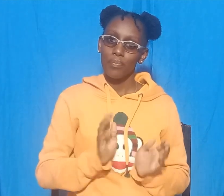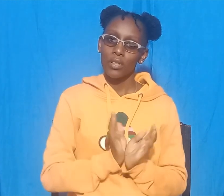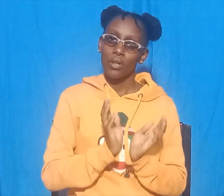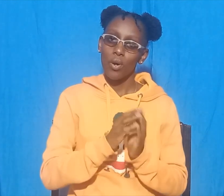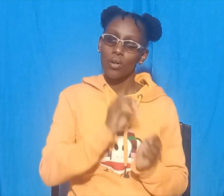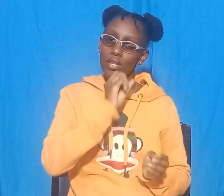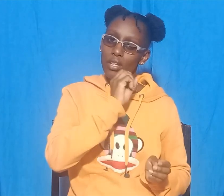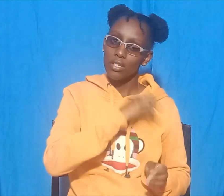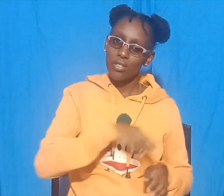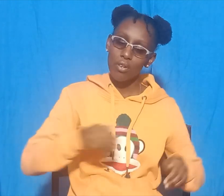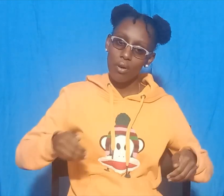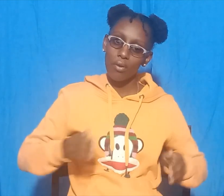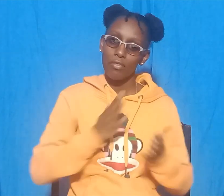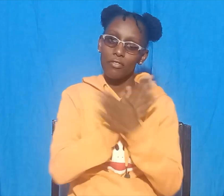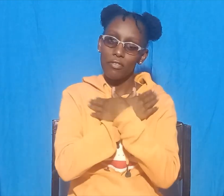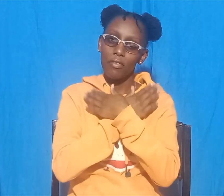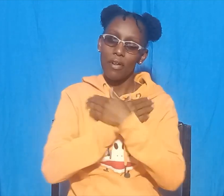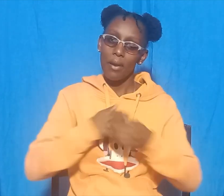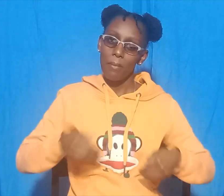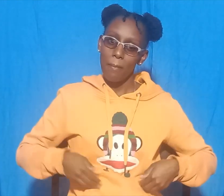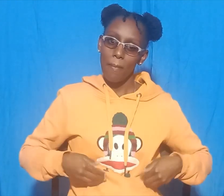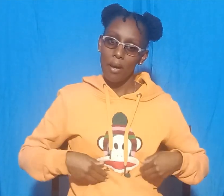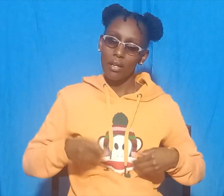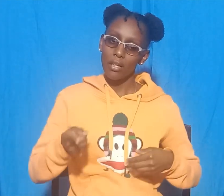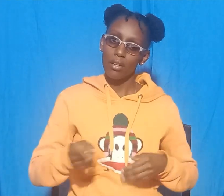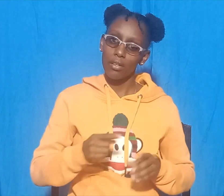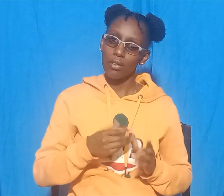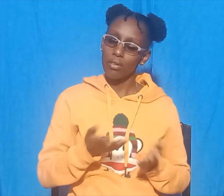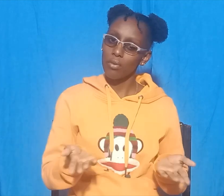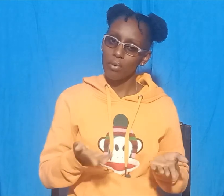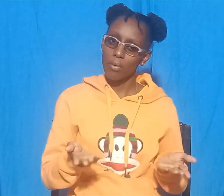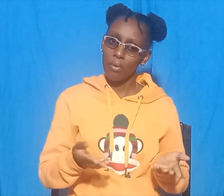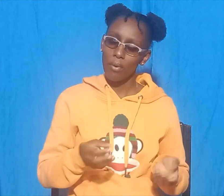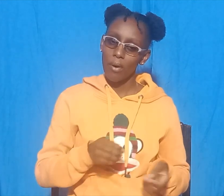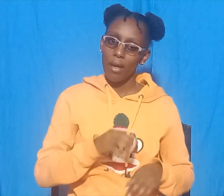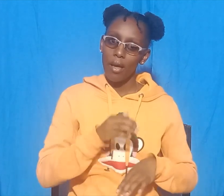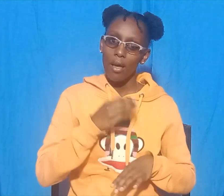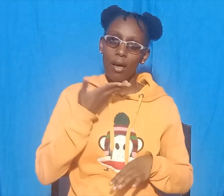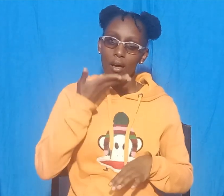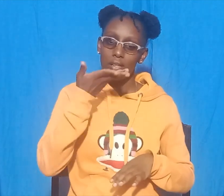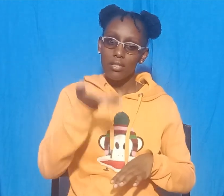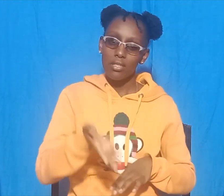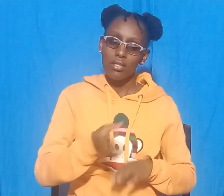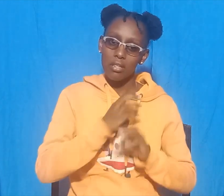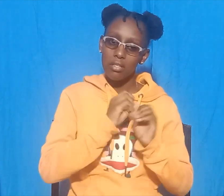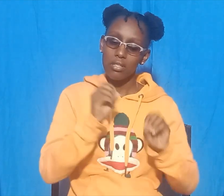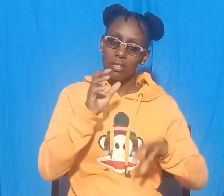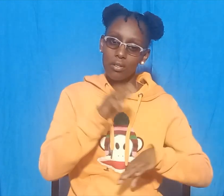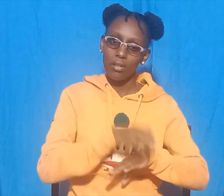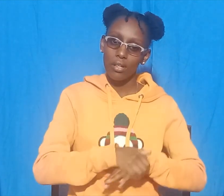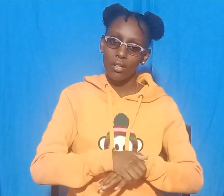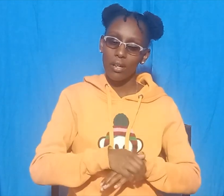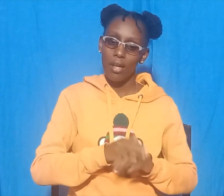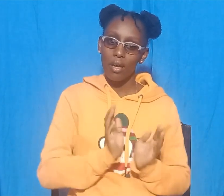where are you? There was no answer. The crocodile thought, I am